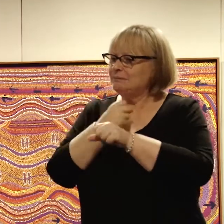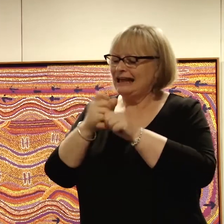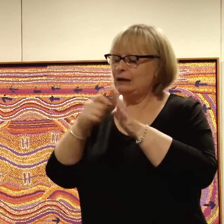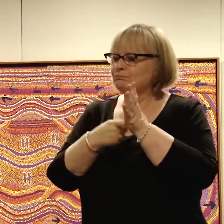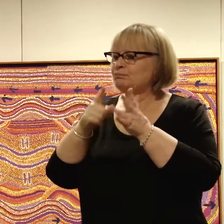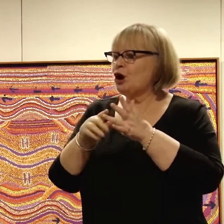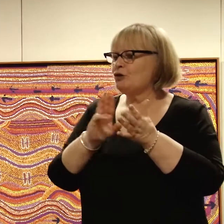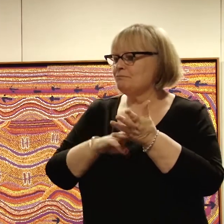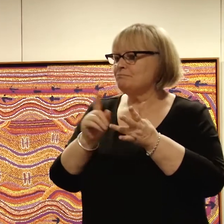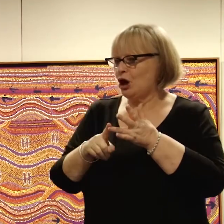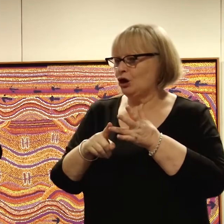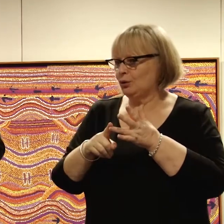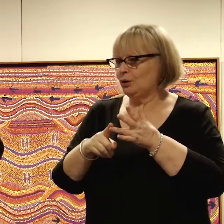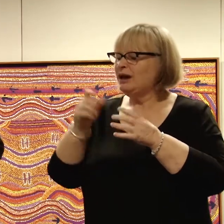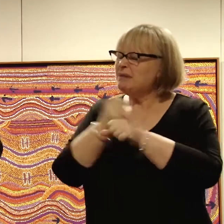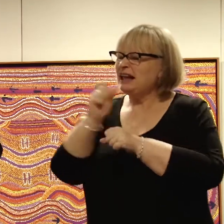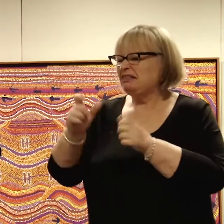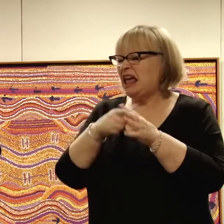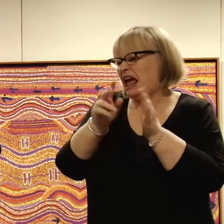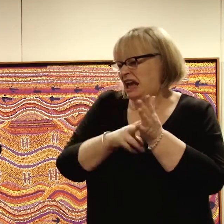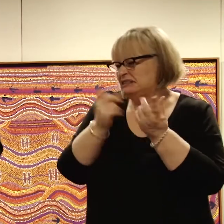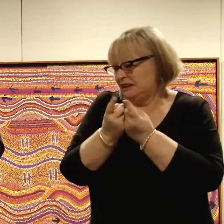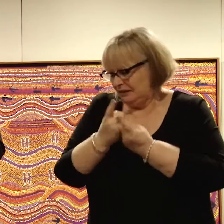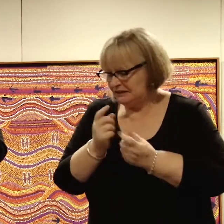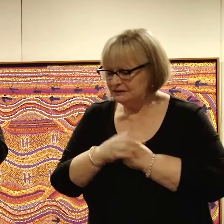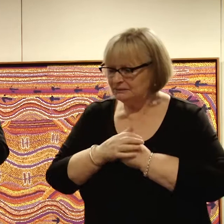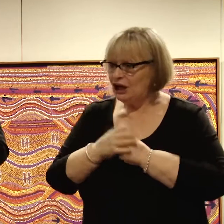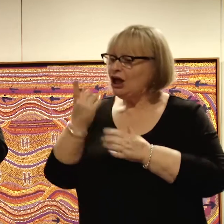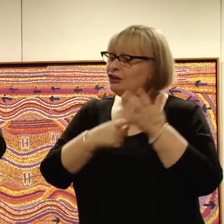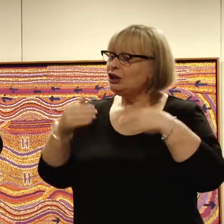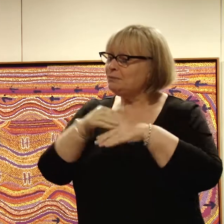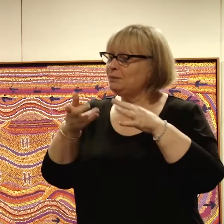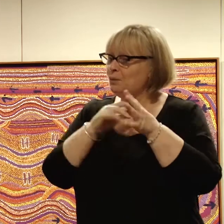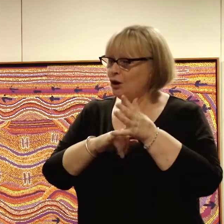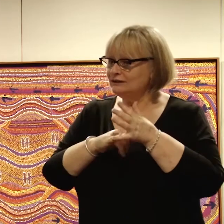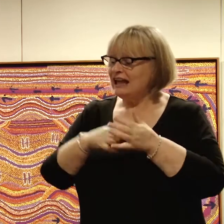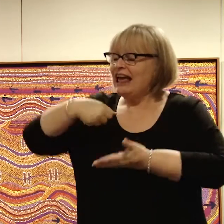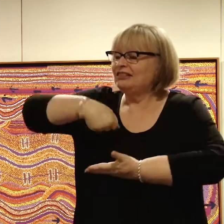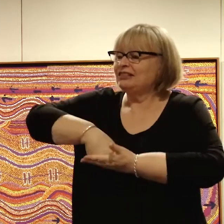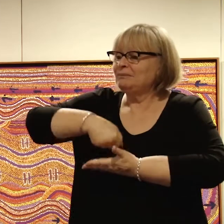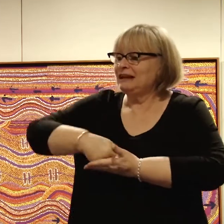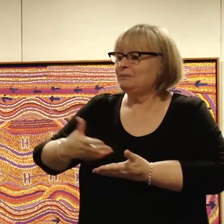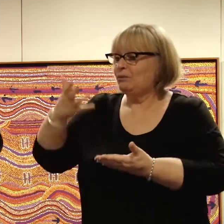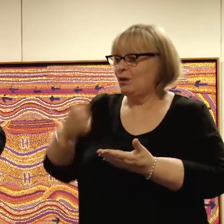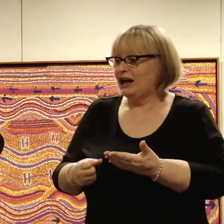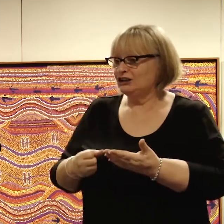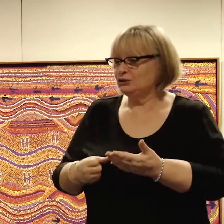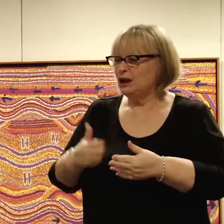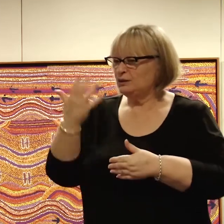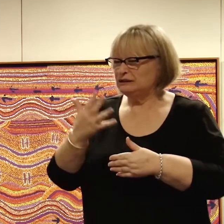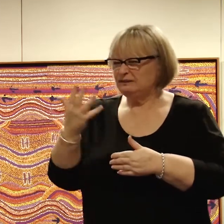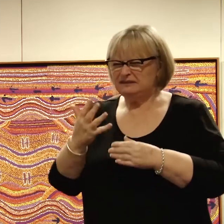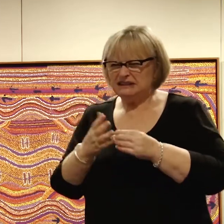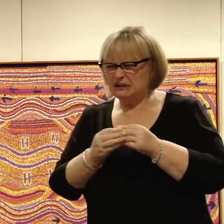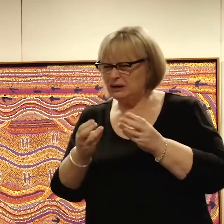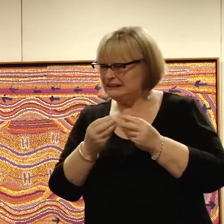producer, basically making the station's ads and promos. The only catch was, minimum wage at the time was 15 something an hour,